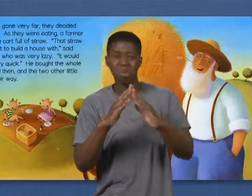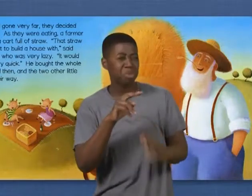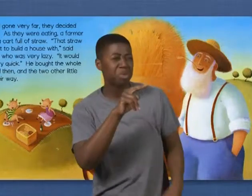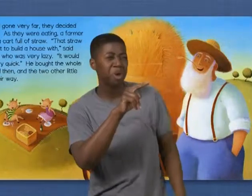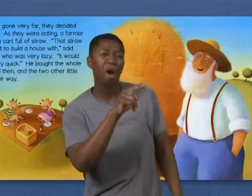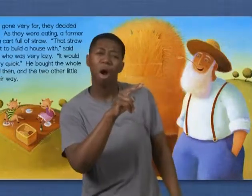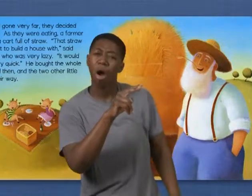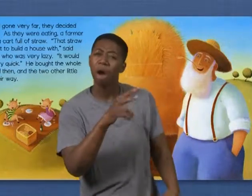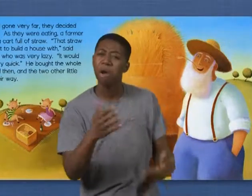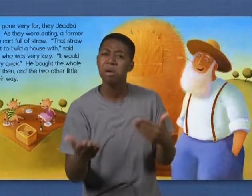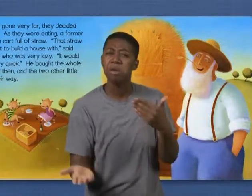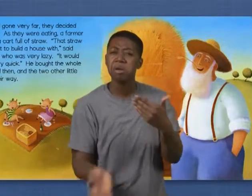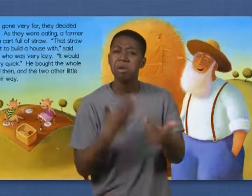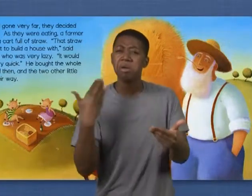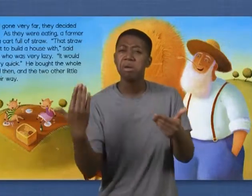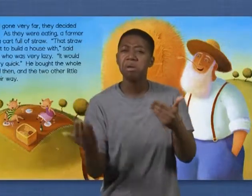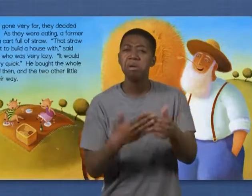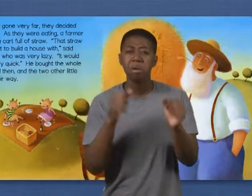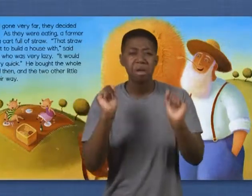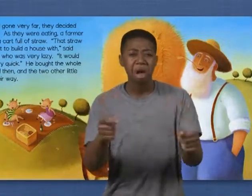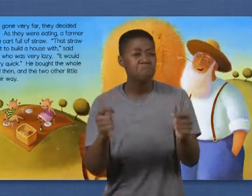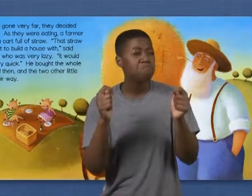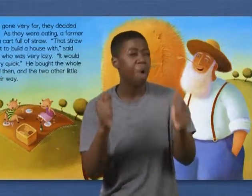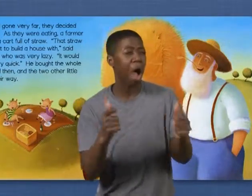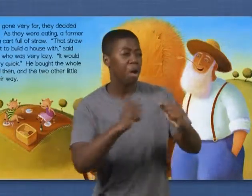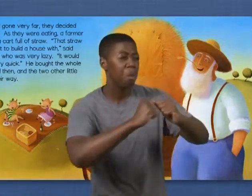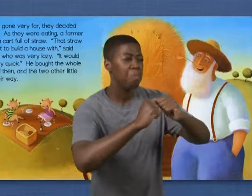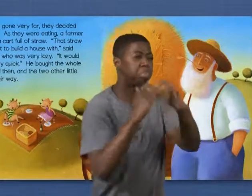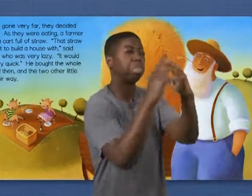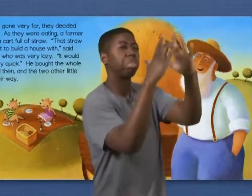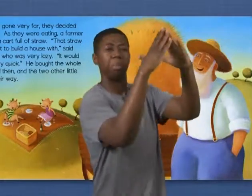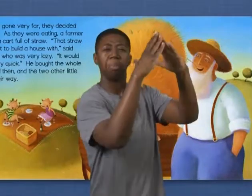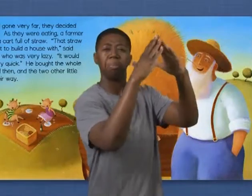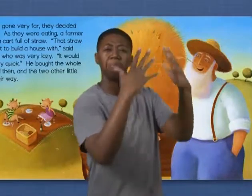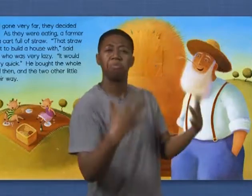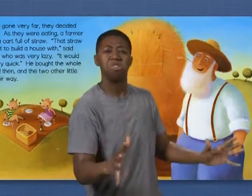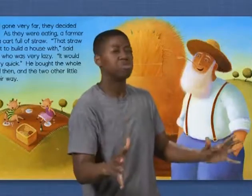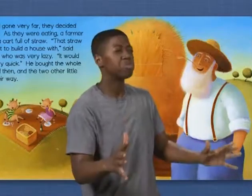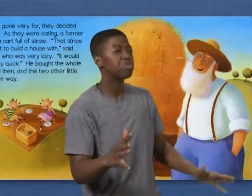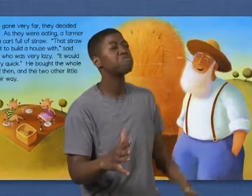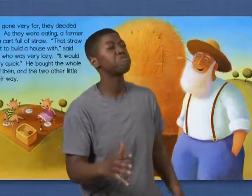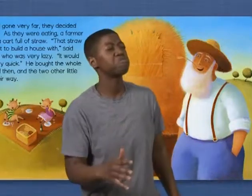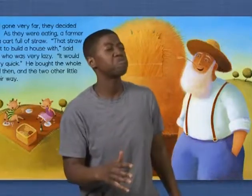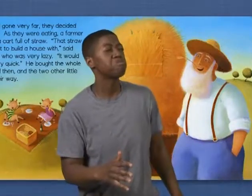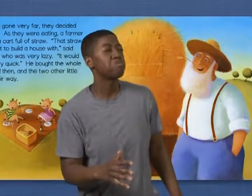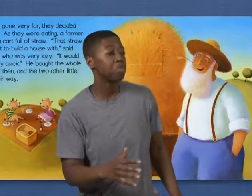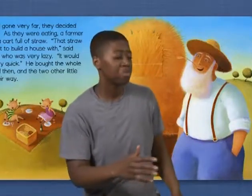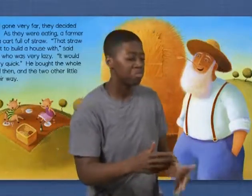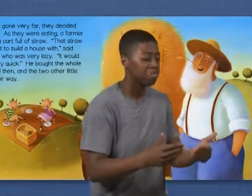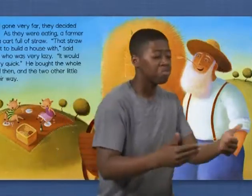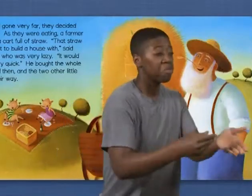It would be easy and very quick. He bought the whole cart full there and then.